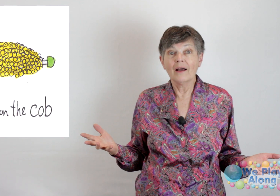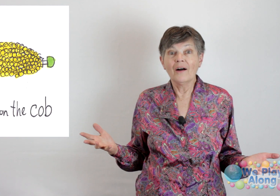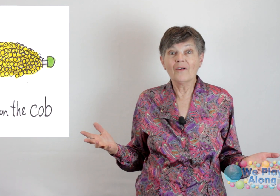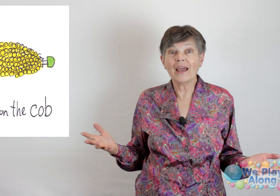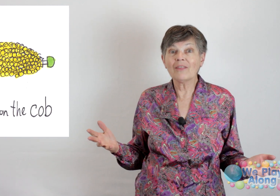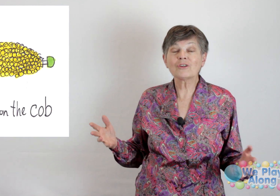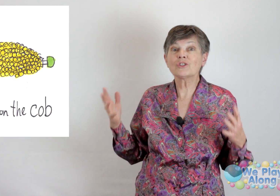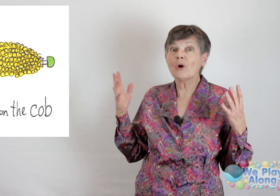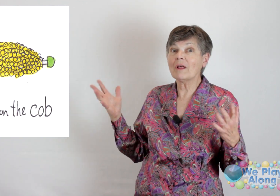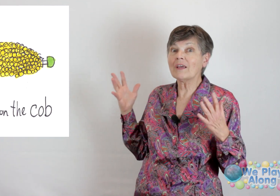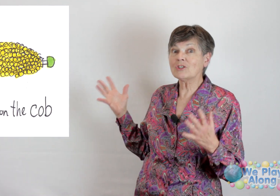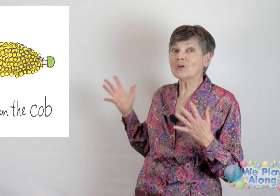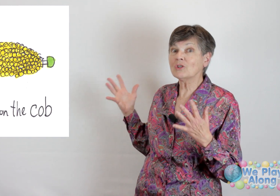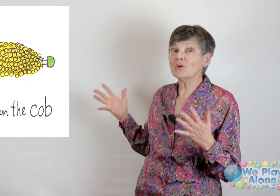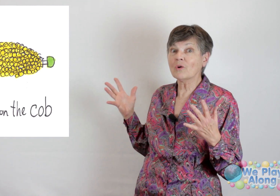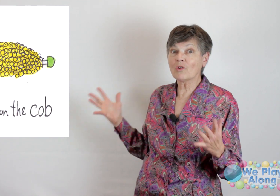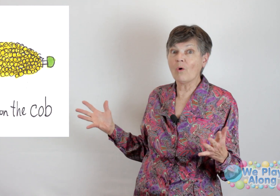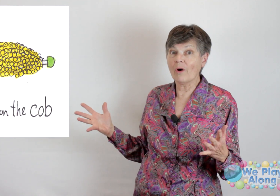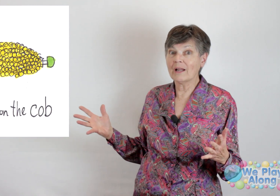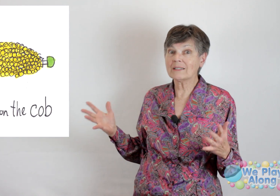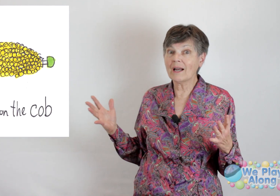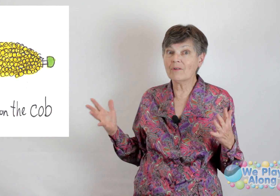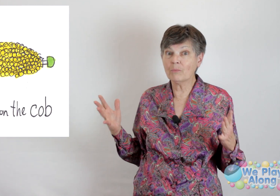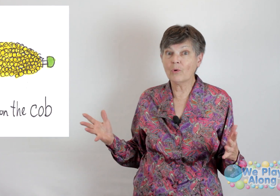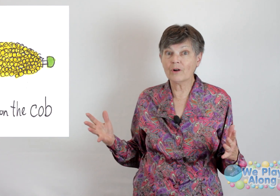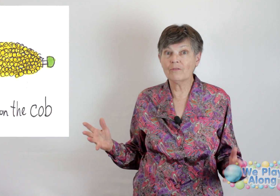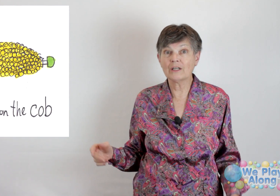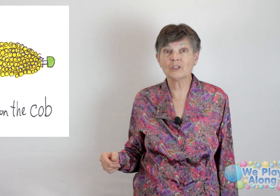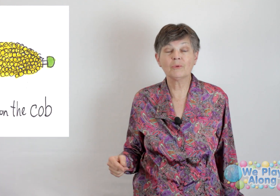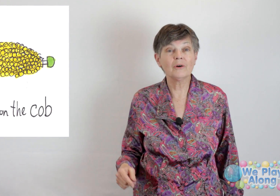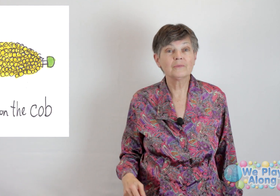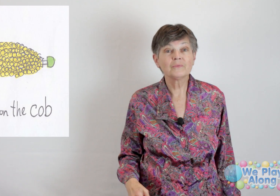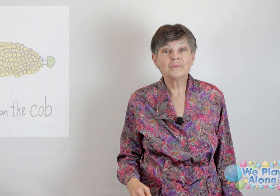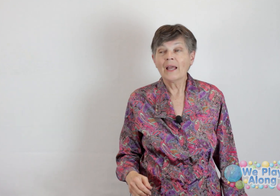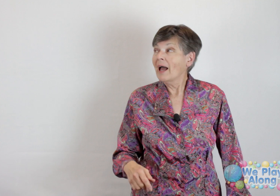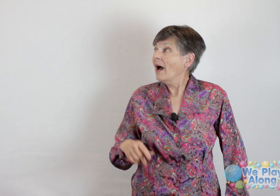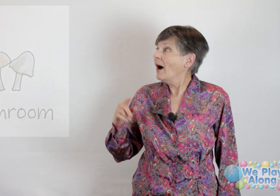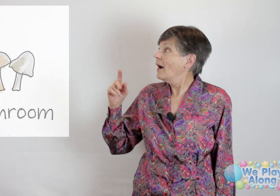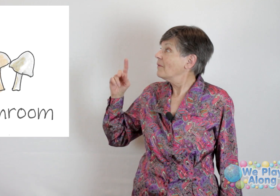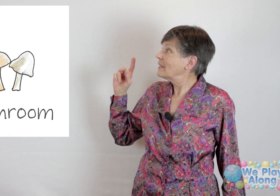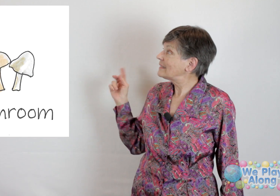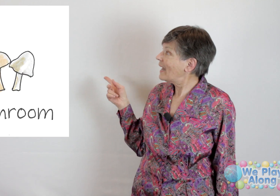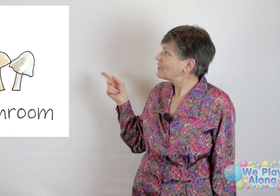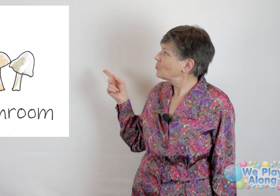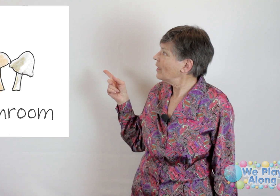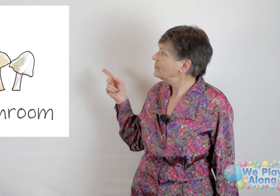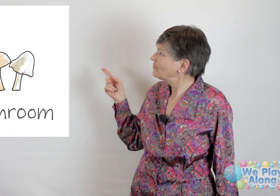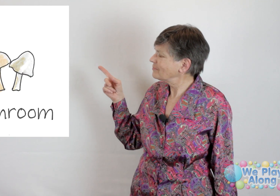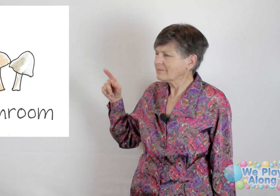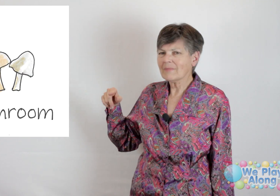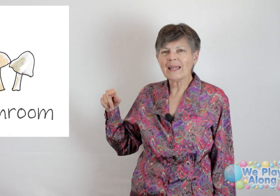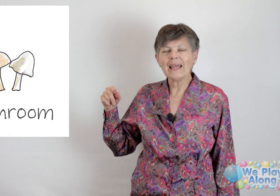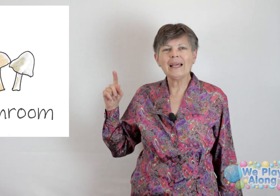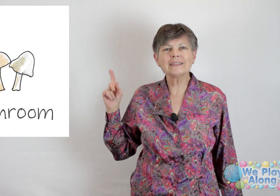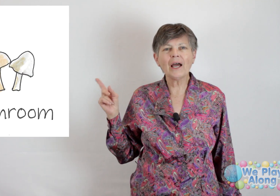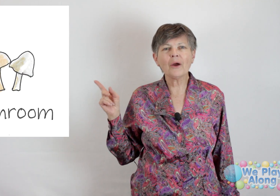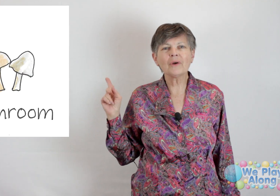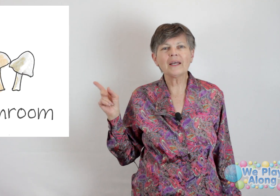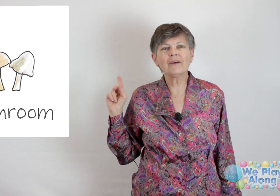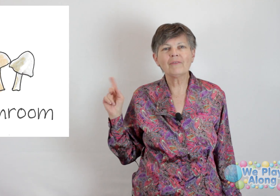Okay. There's so many things you can do with corn. It's kind of an important vegetable. This next one is not really a